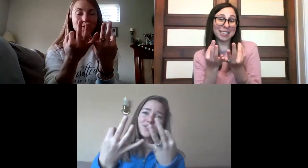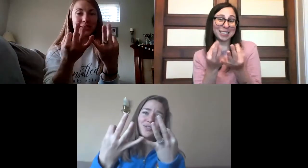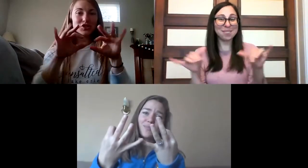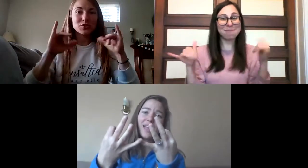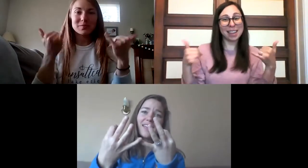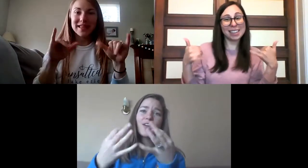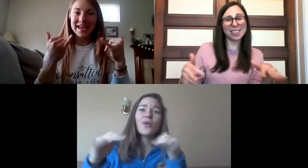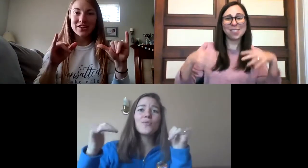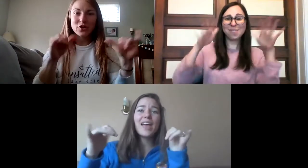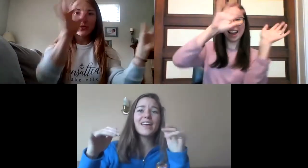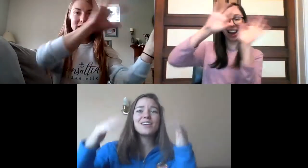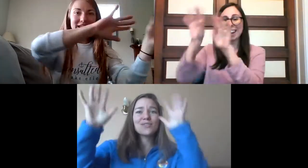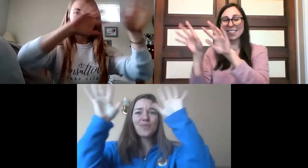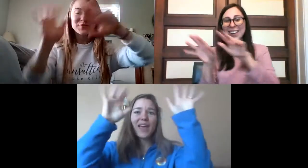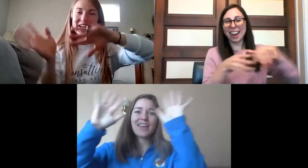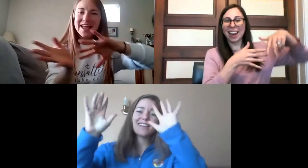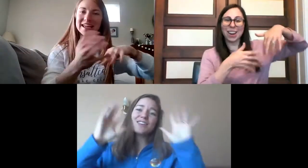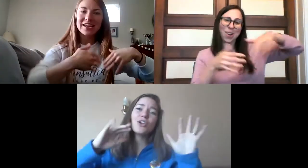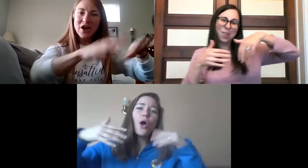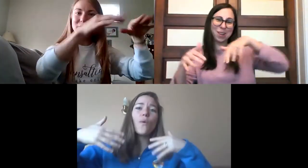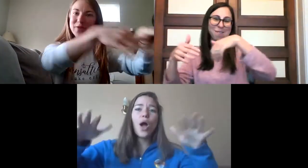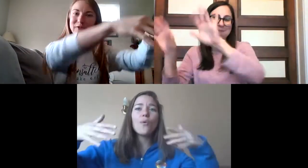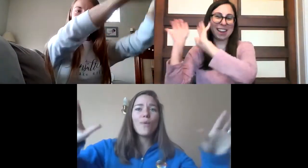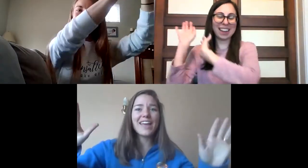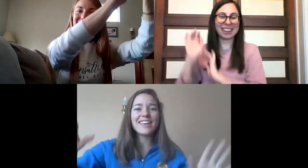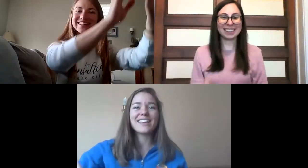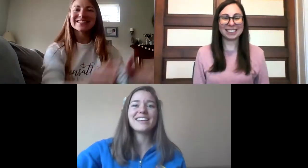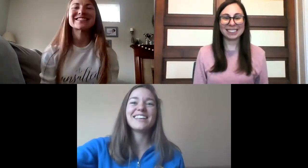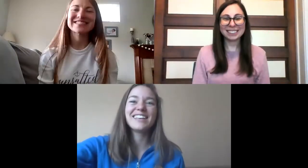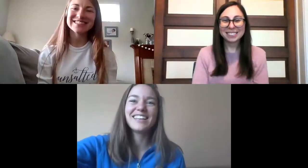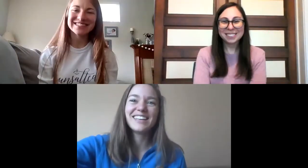wants to play rain rain go away